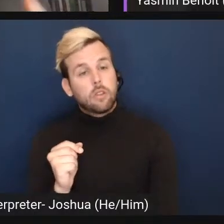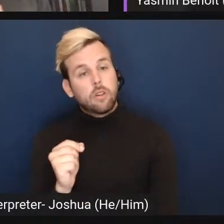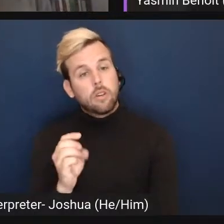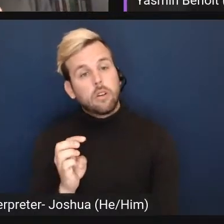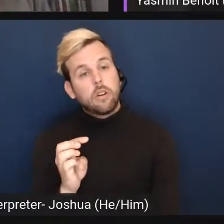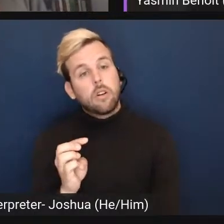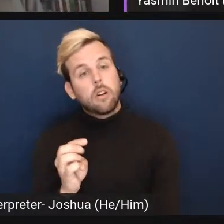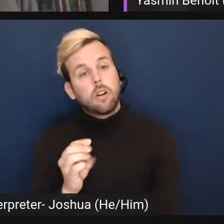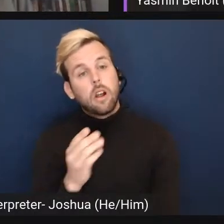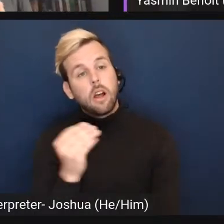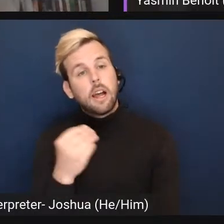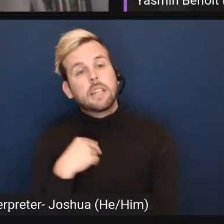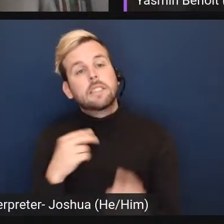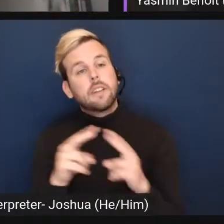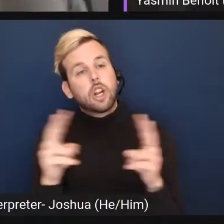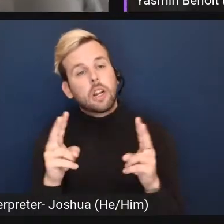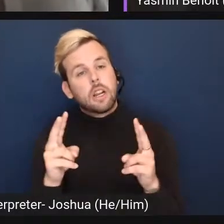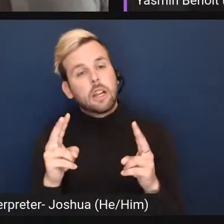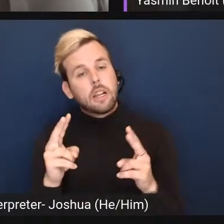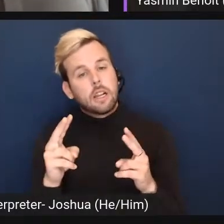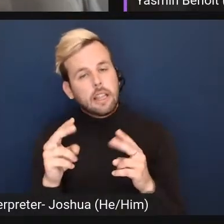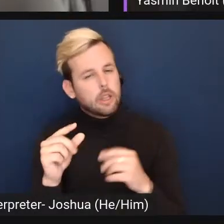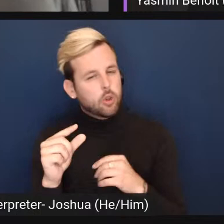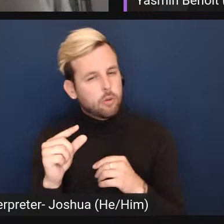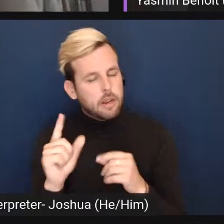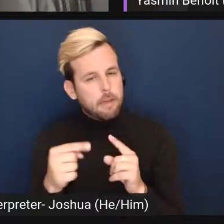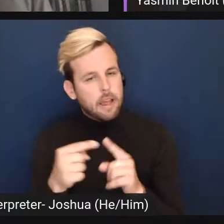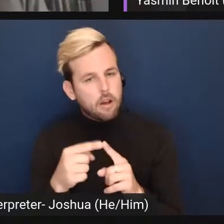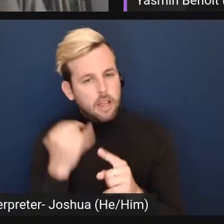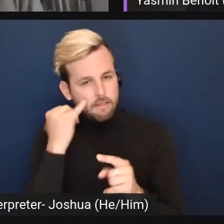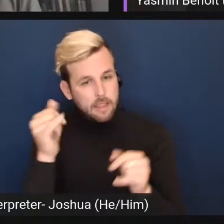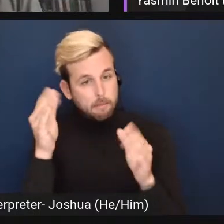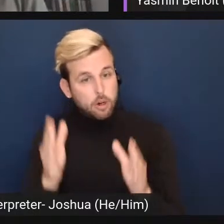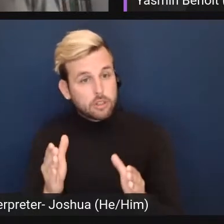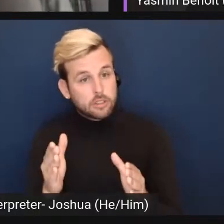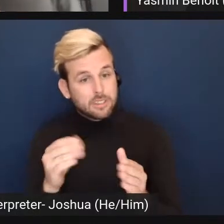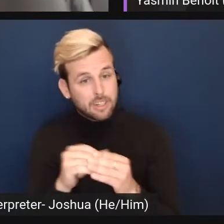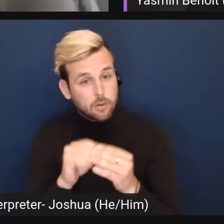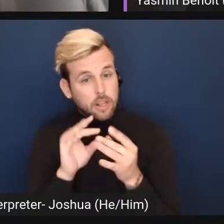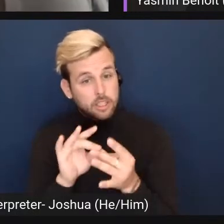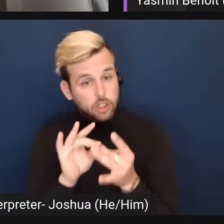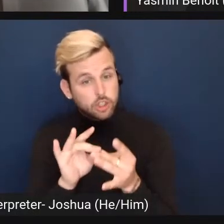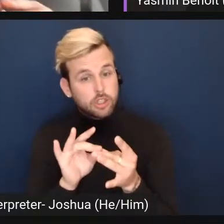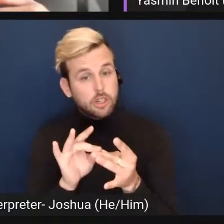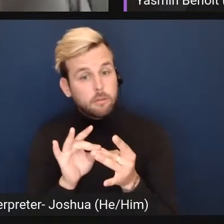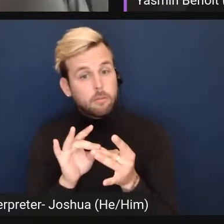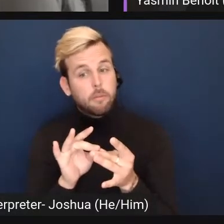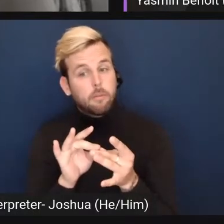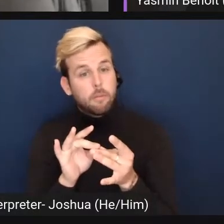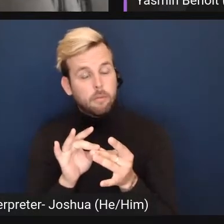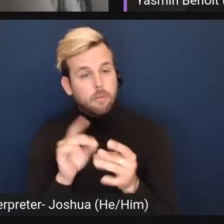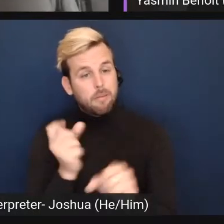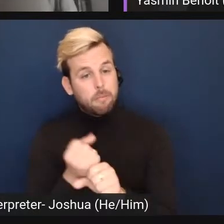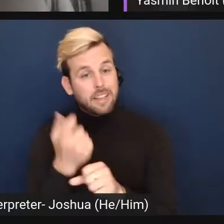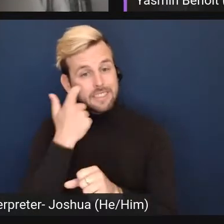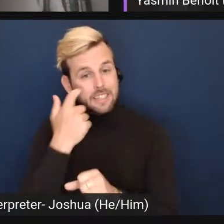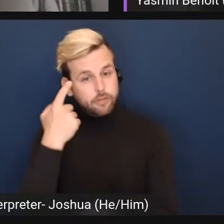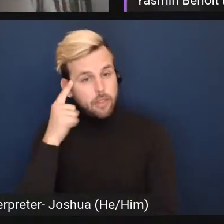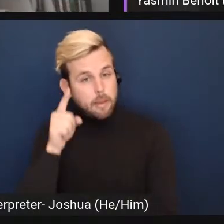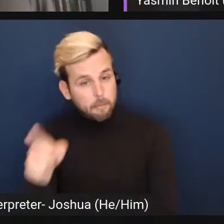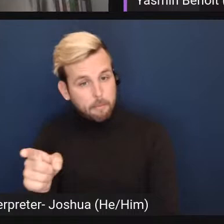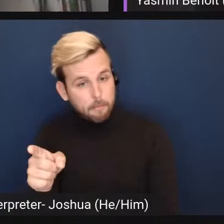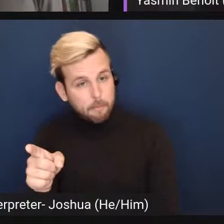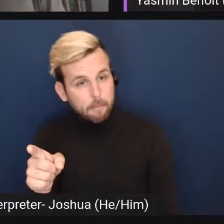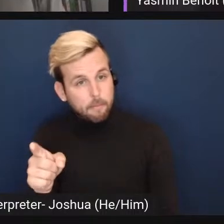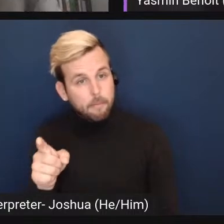And has very little to do with whether that person winds up in a relationship where it makes sense for them to,